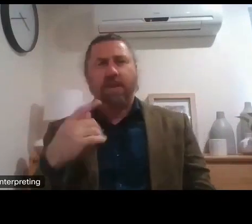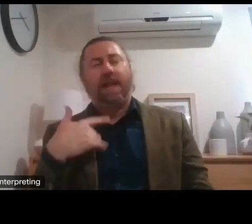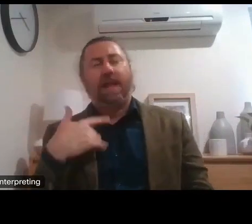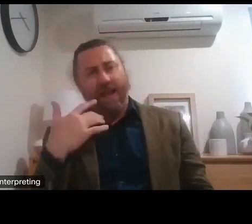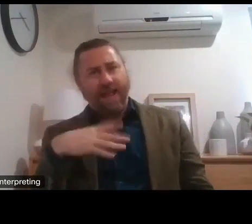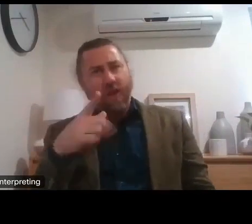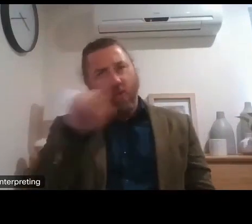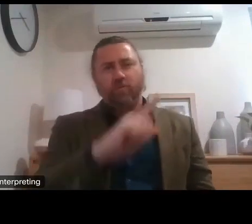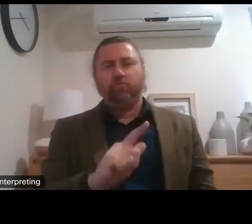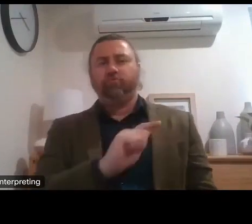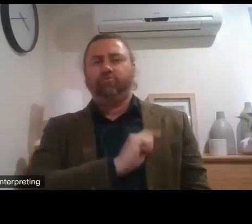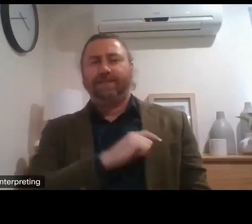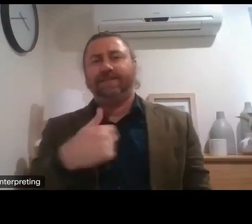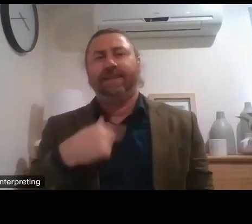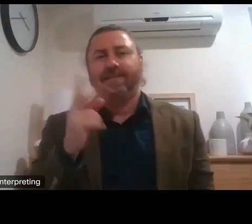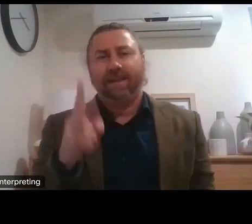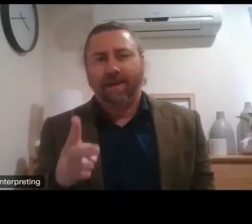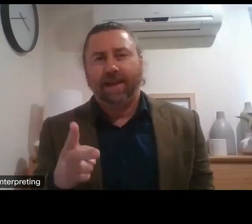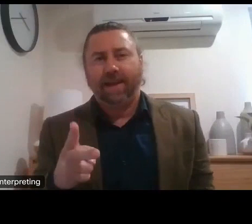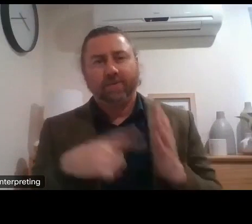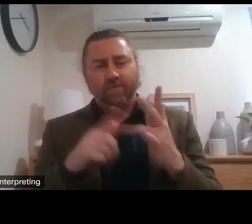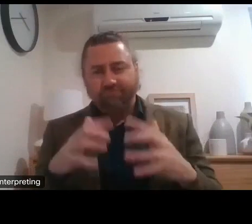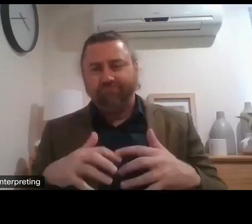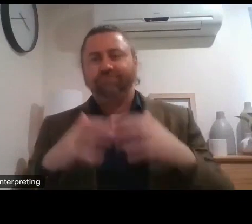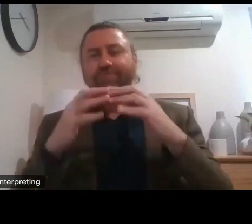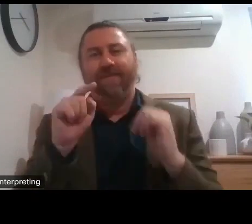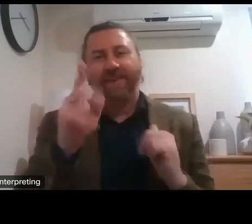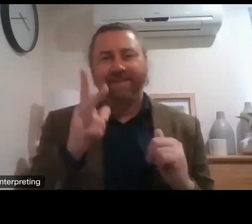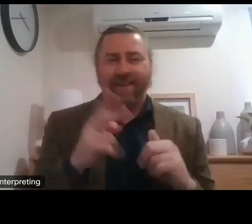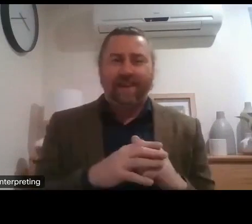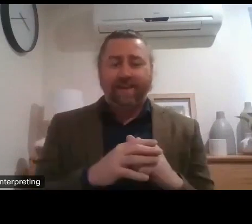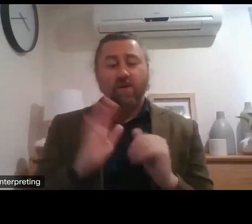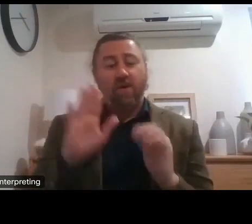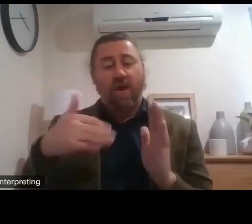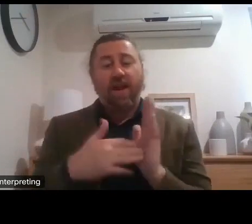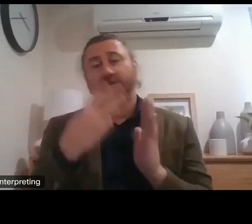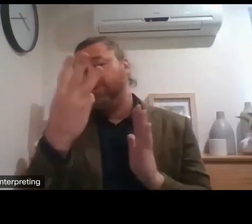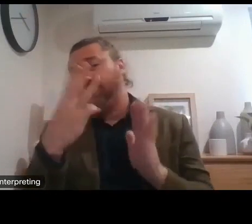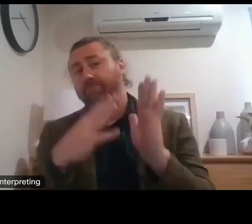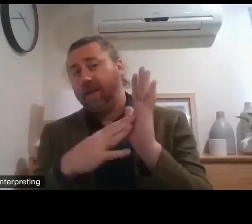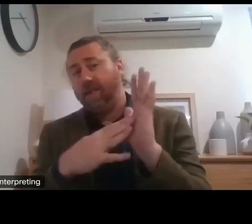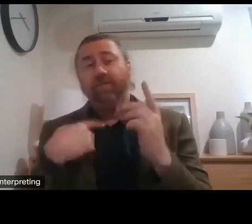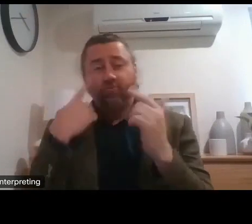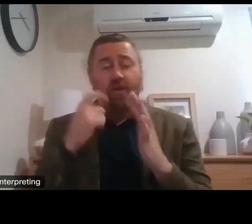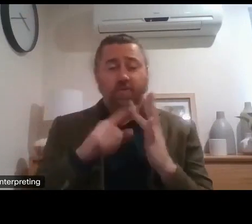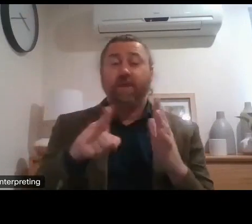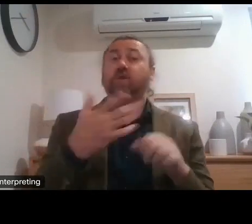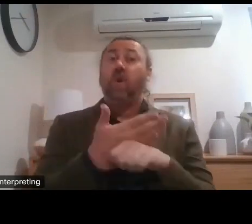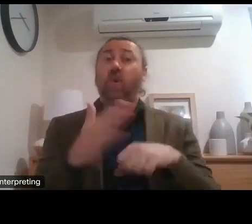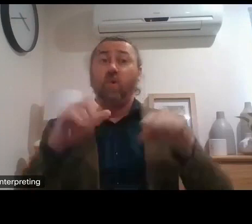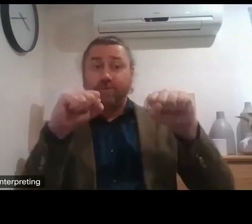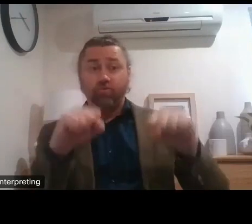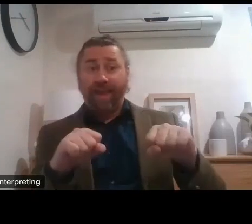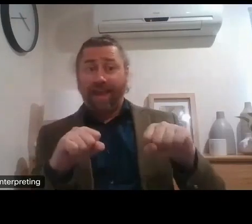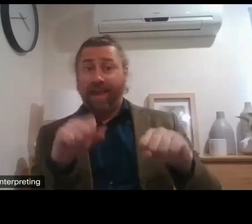Part of rebuilding trust, we've already started to do in the last three plus months. We've got a new chair of the scheme, first person